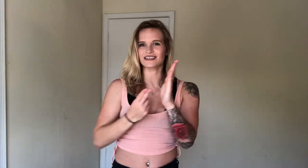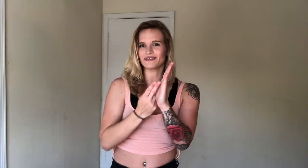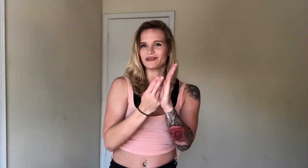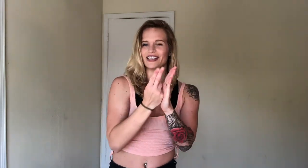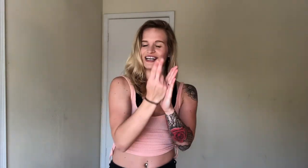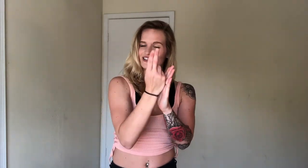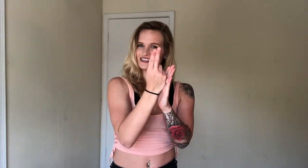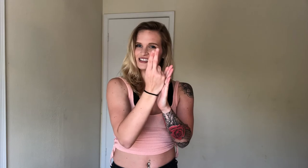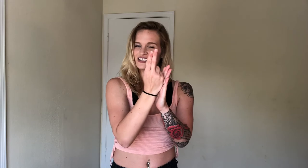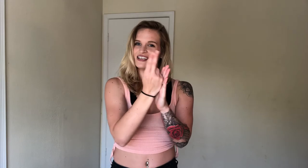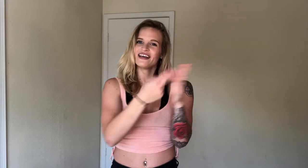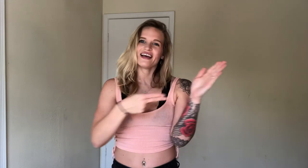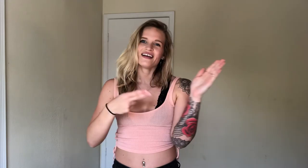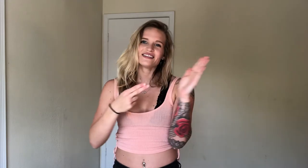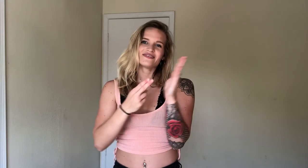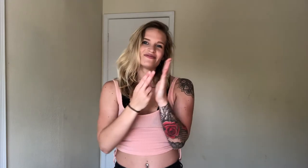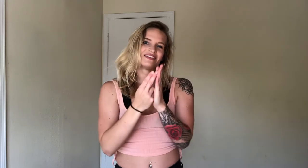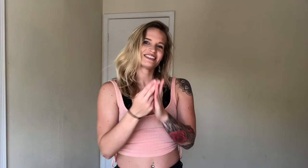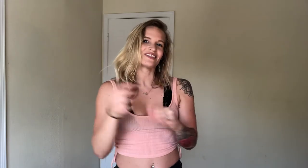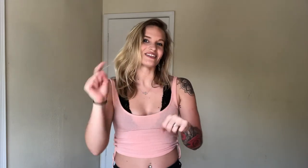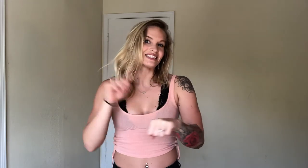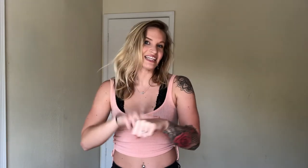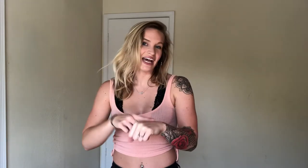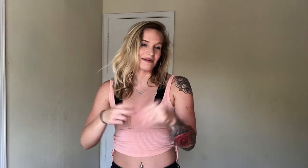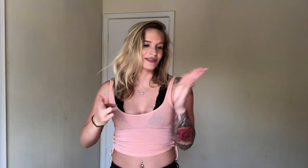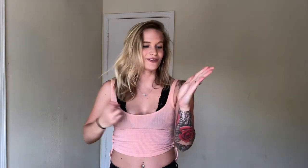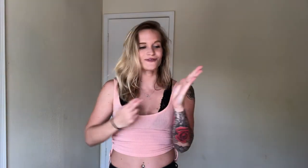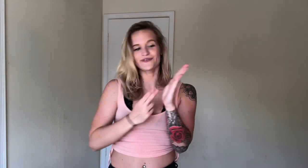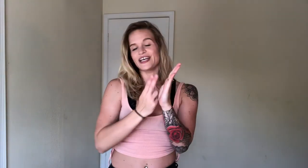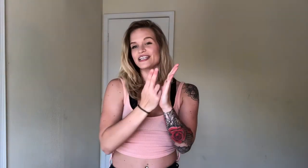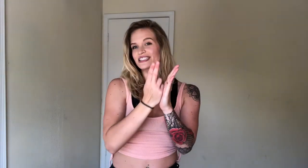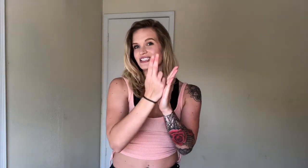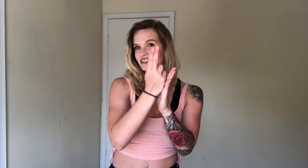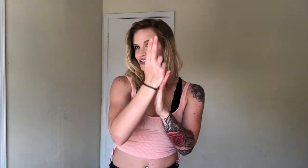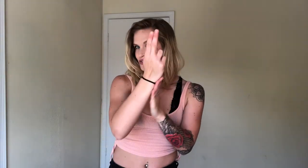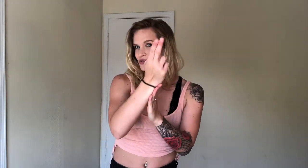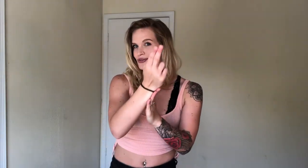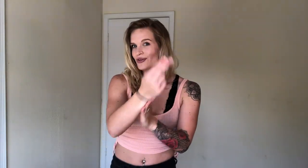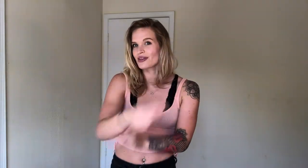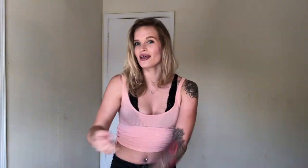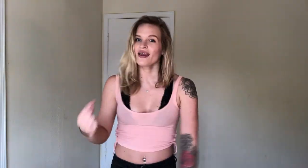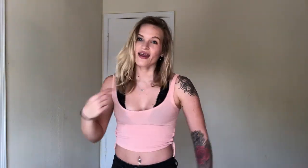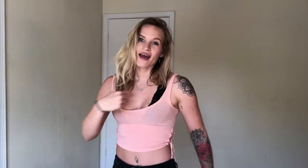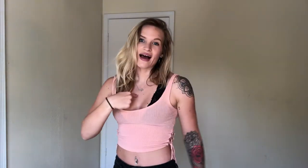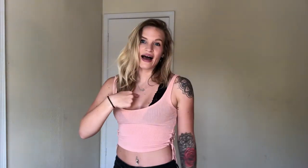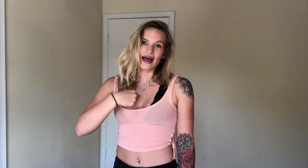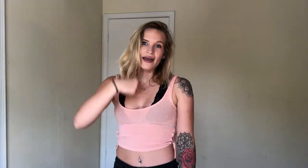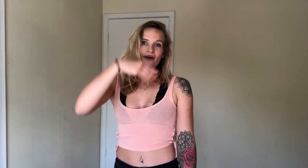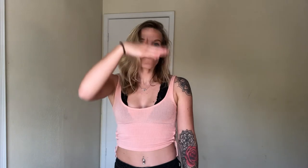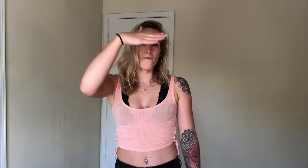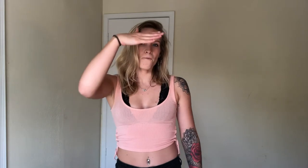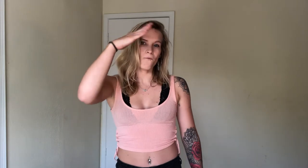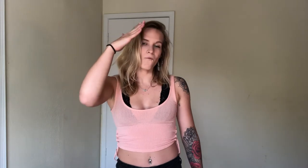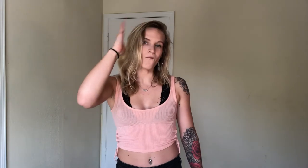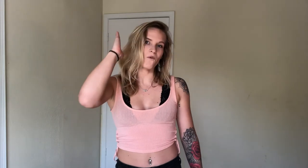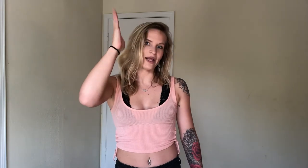up your hand. So it's time to face the truth. I. Will.